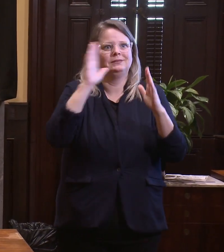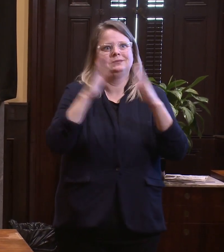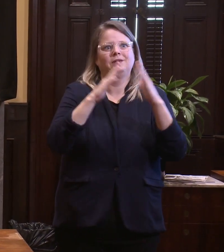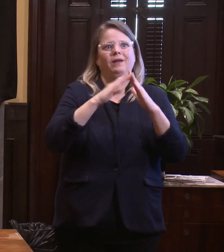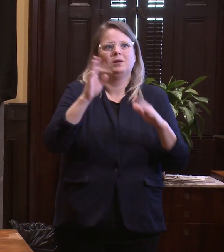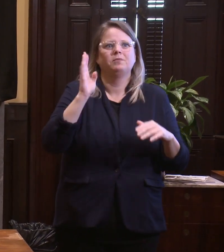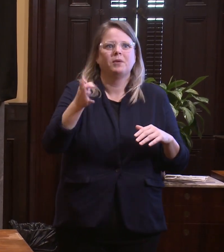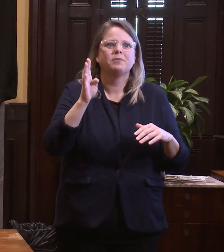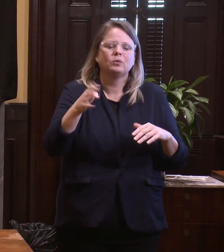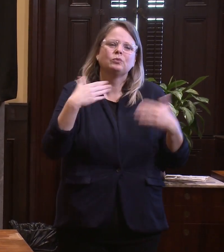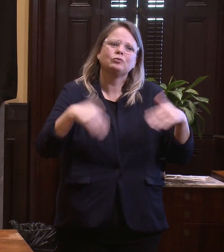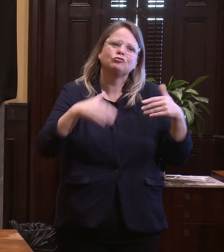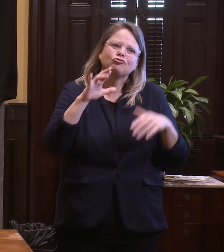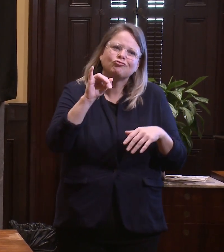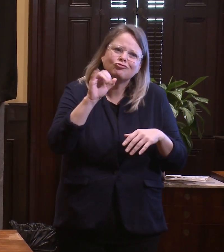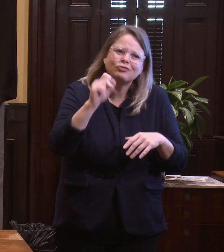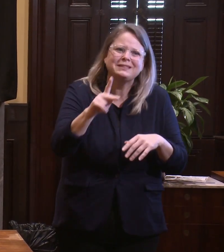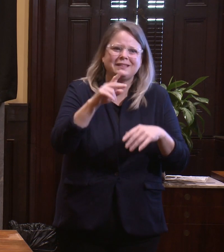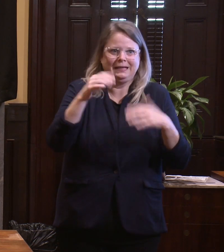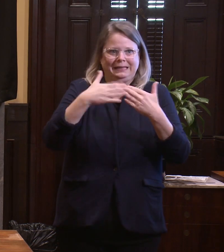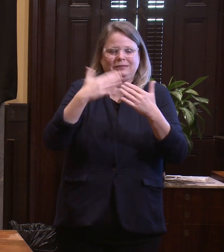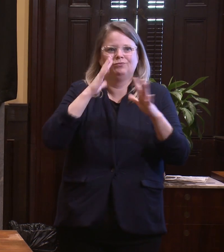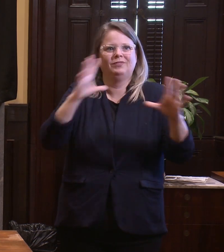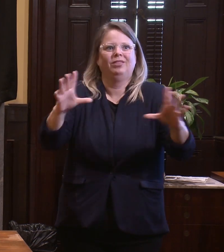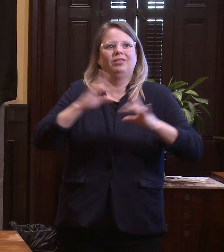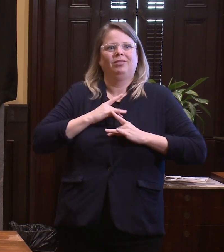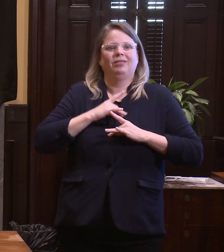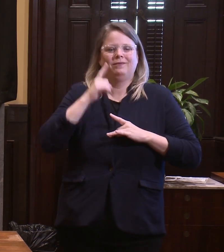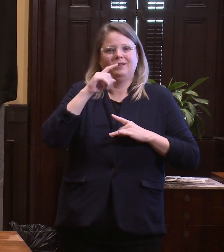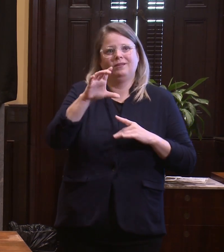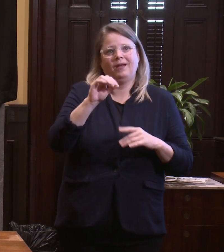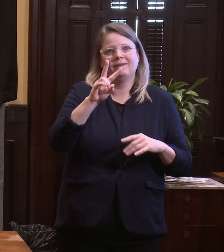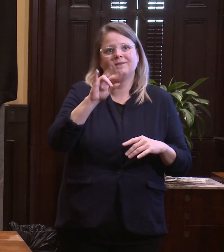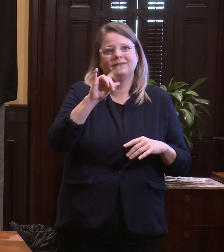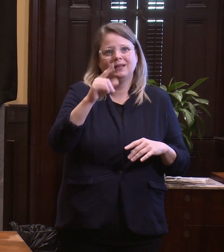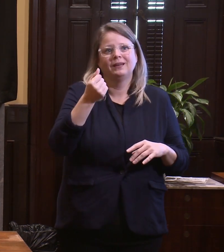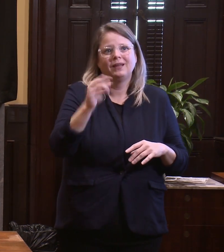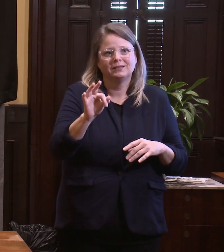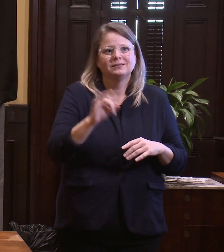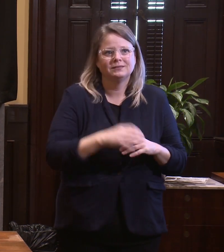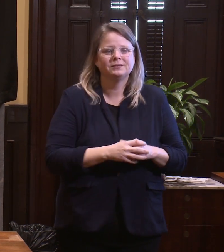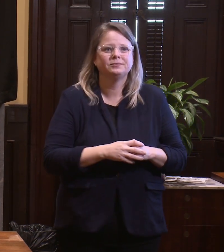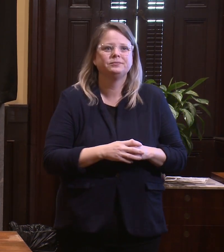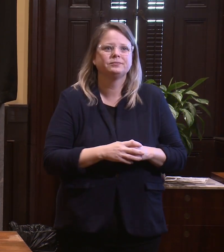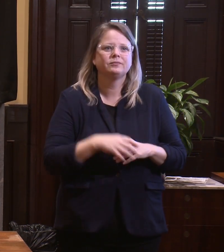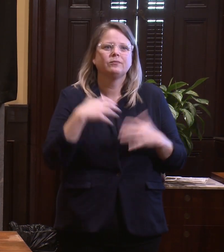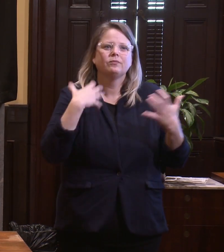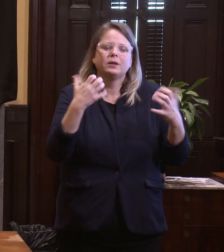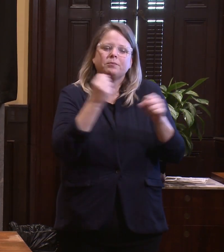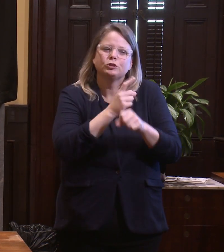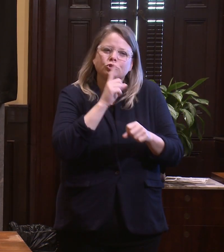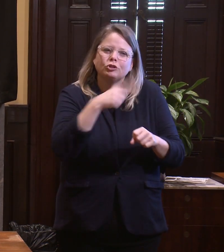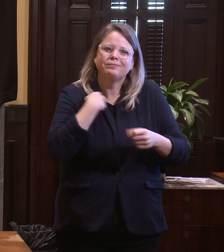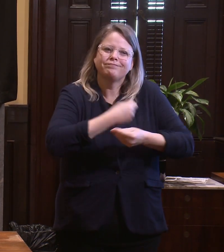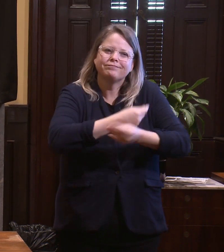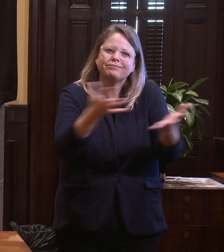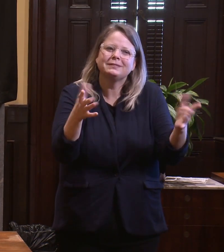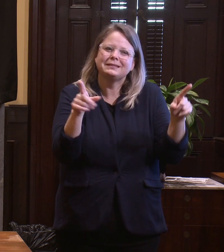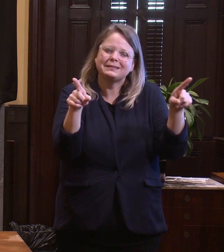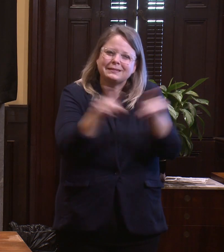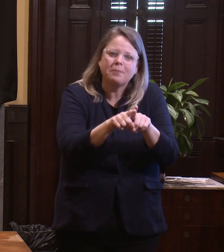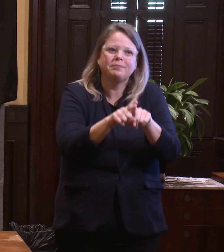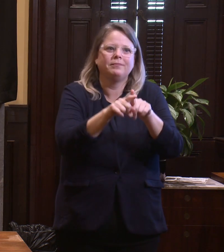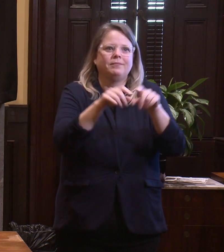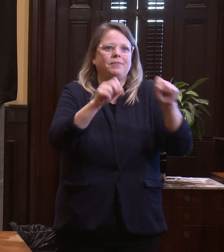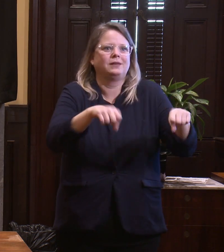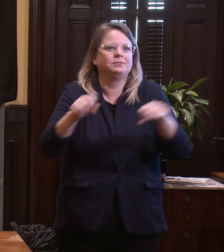of COVID-19, as they do not have the same ability to self-isolate at home. It is critically important that